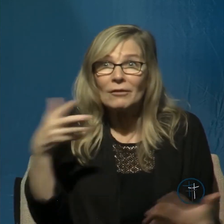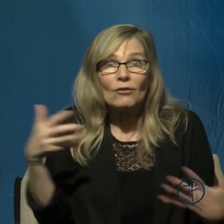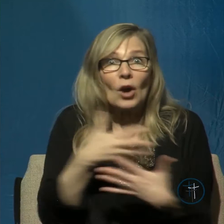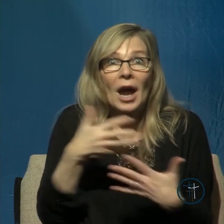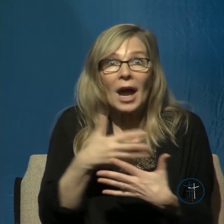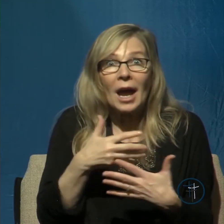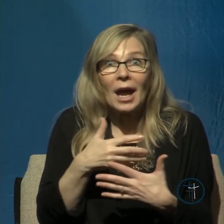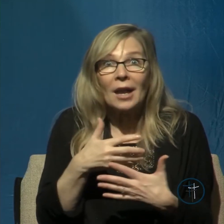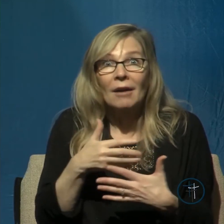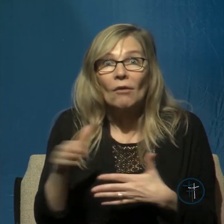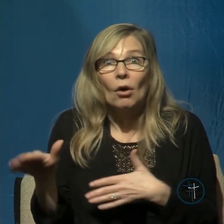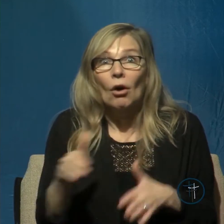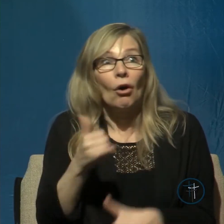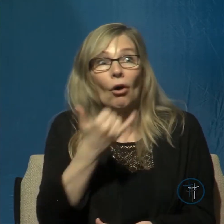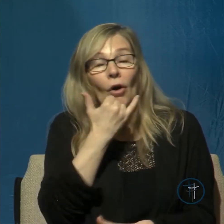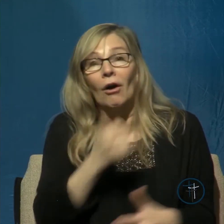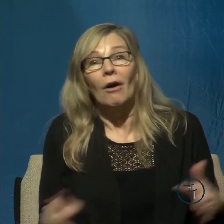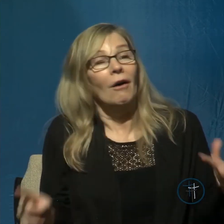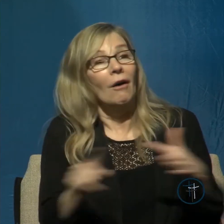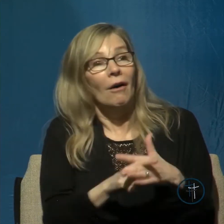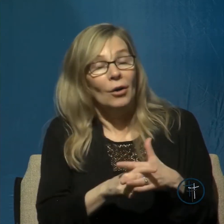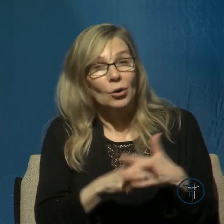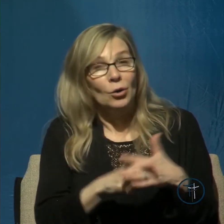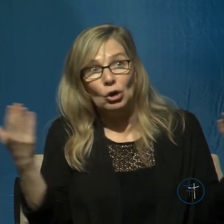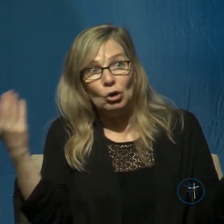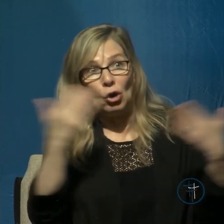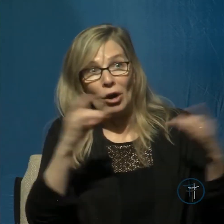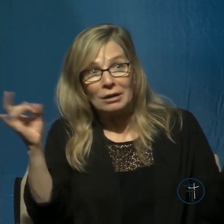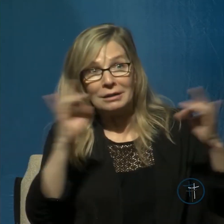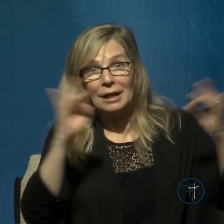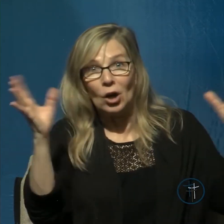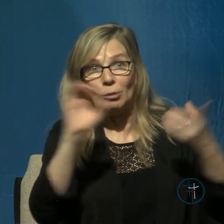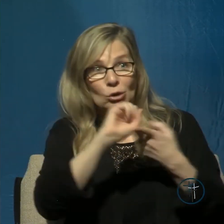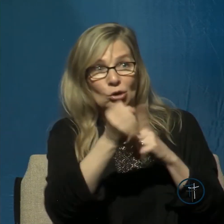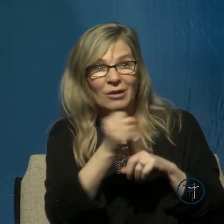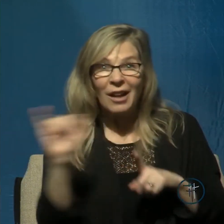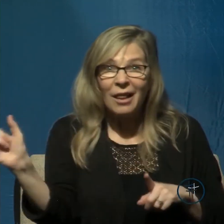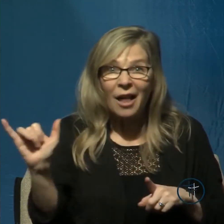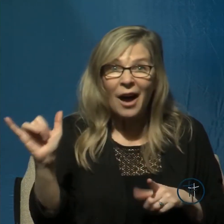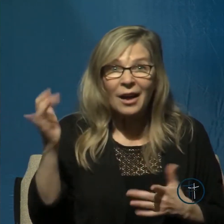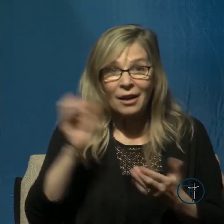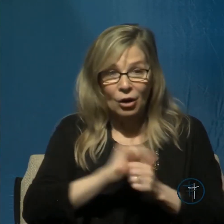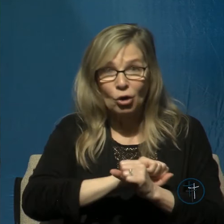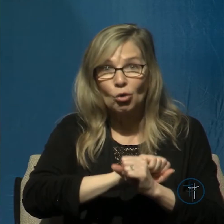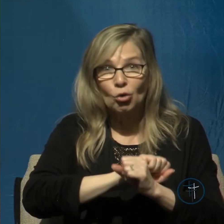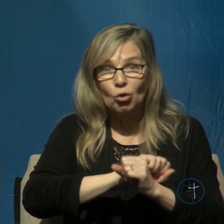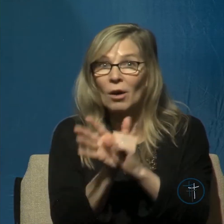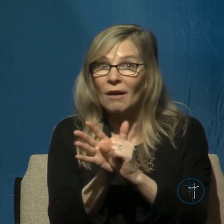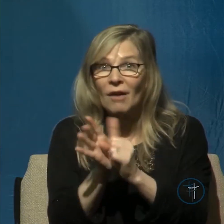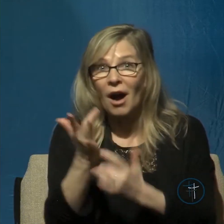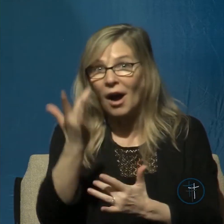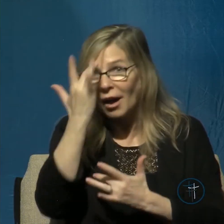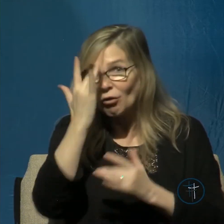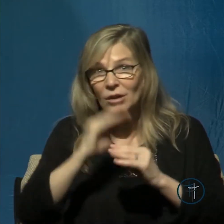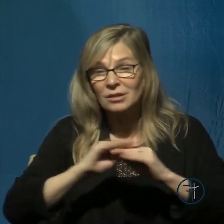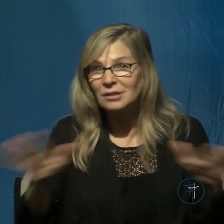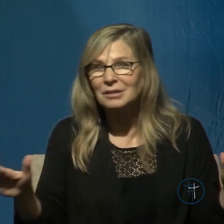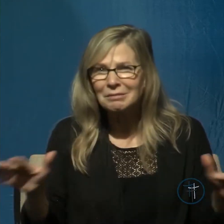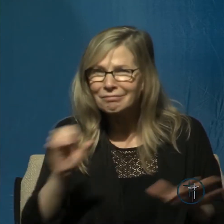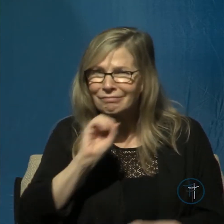into any dark and terrible circumstances like the coronavirus or anything related to the coronavirus, because